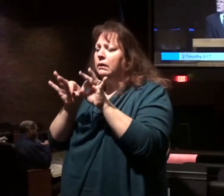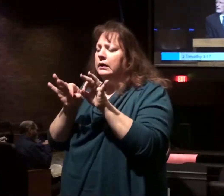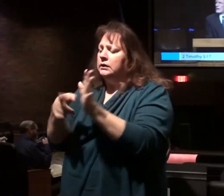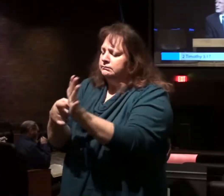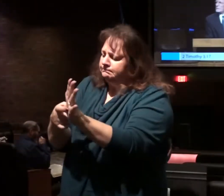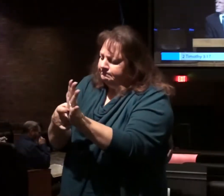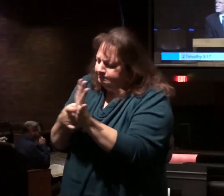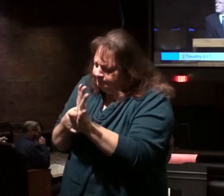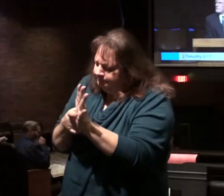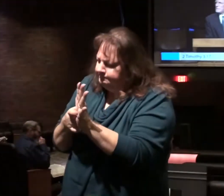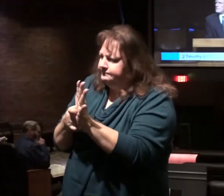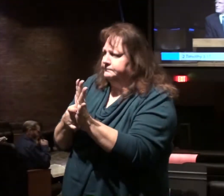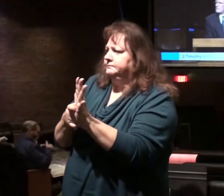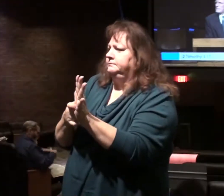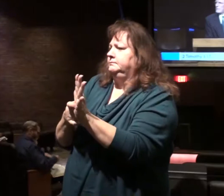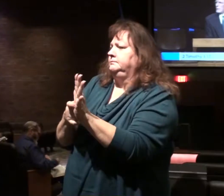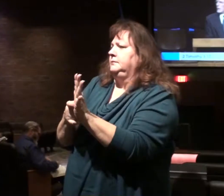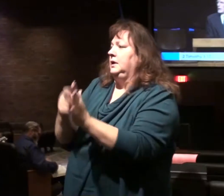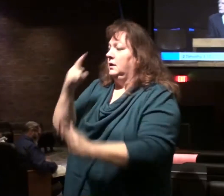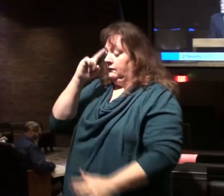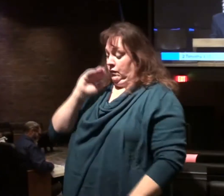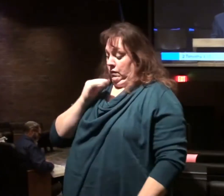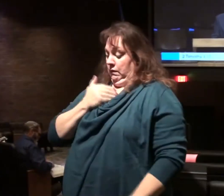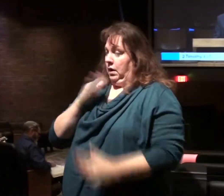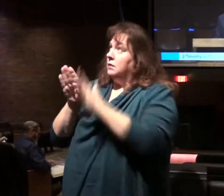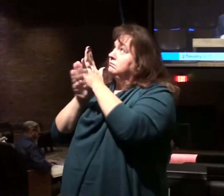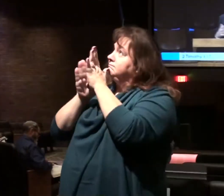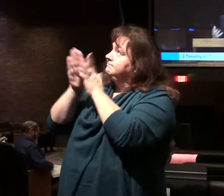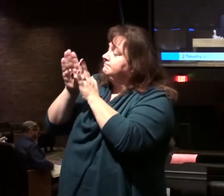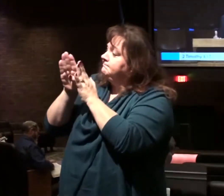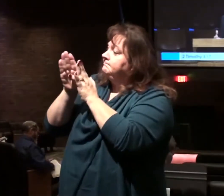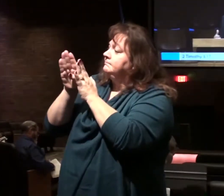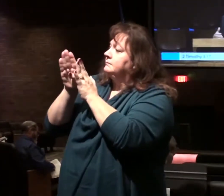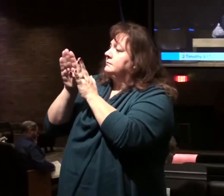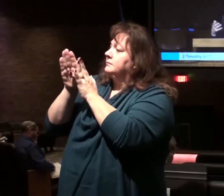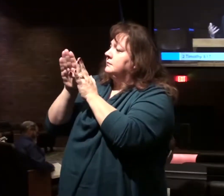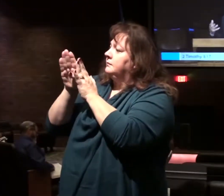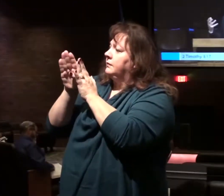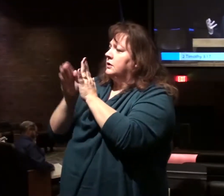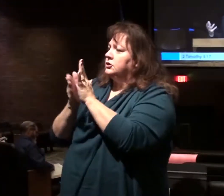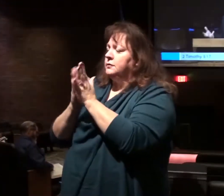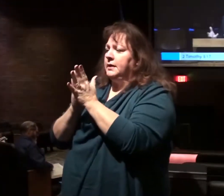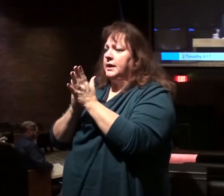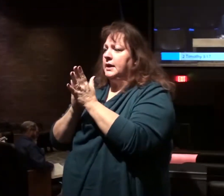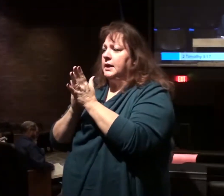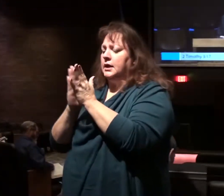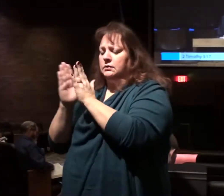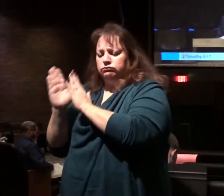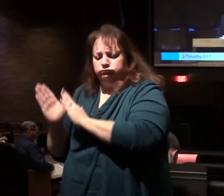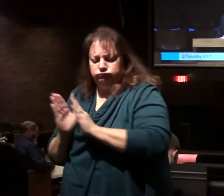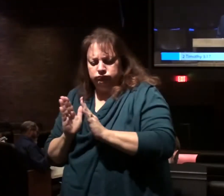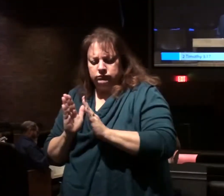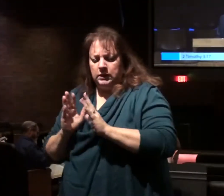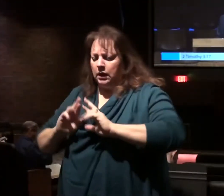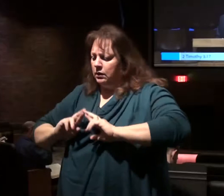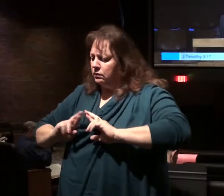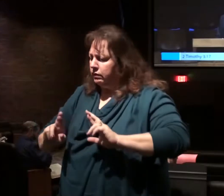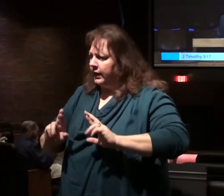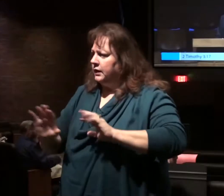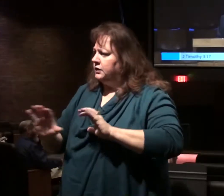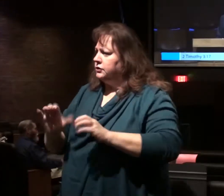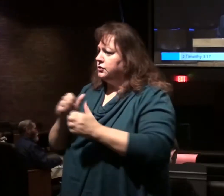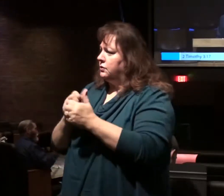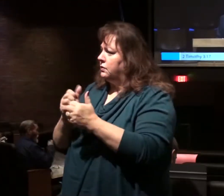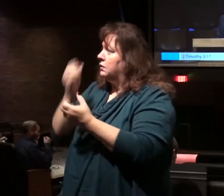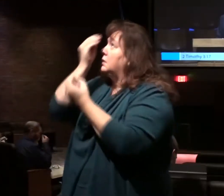necessary for our growth and development to be equipped and prepared to do everything